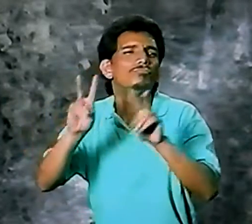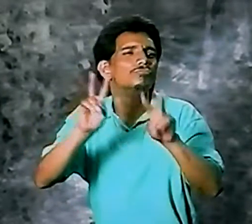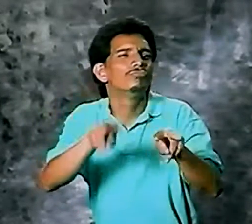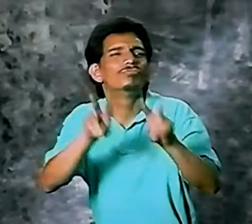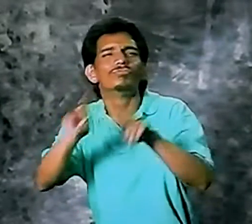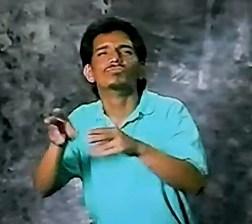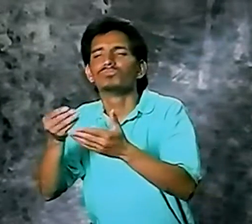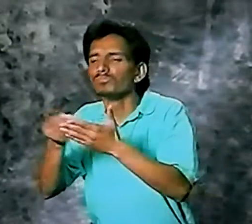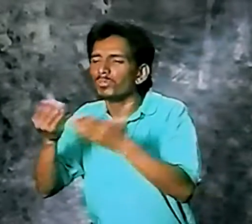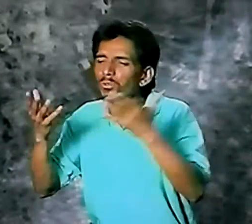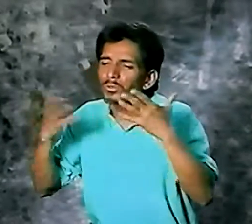and she would give them money.